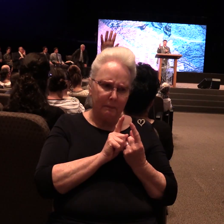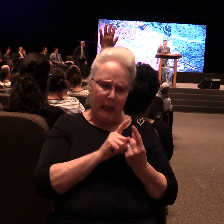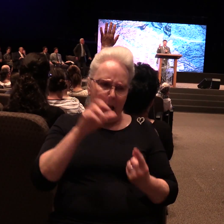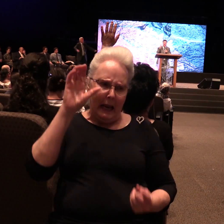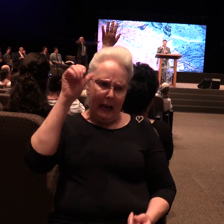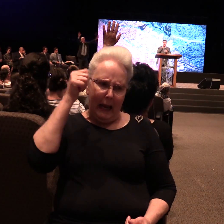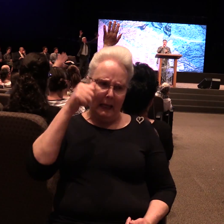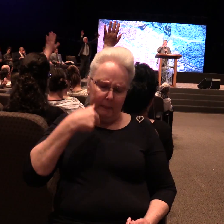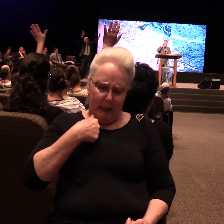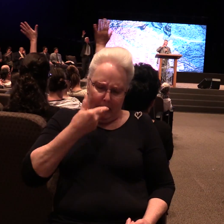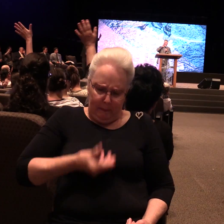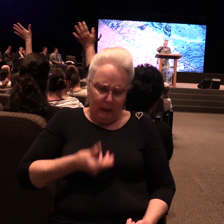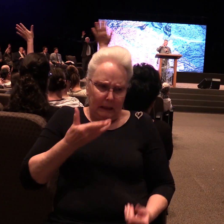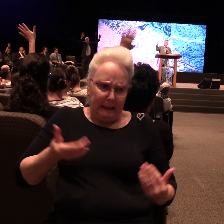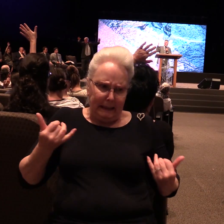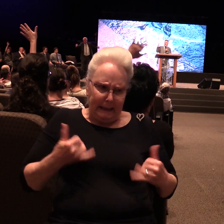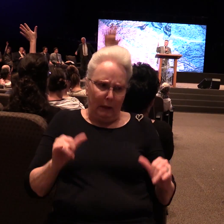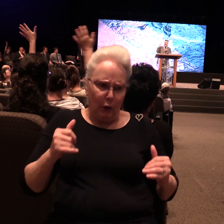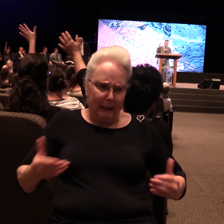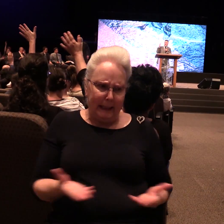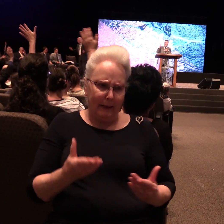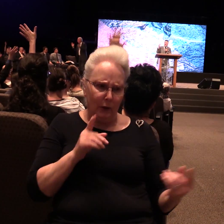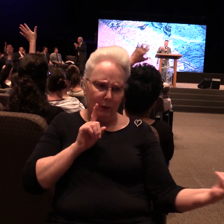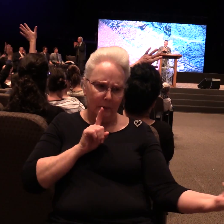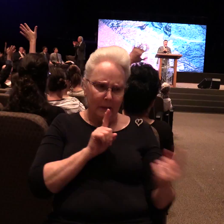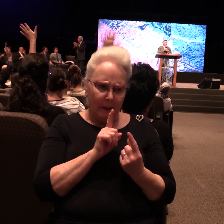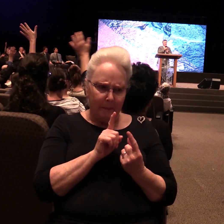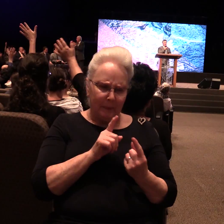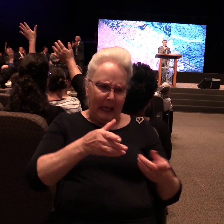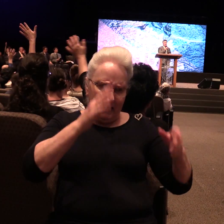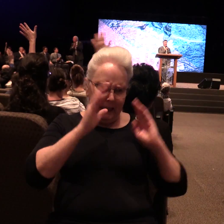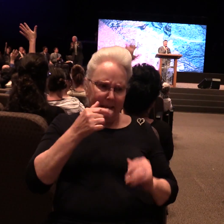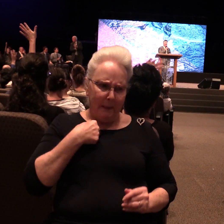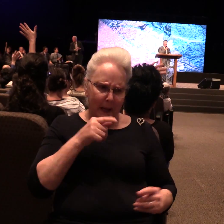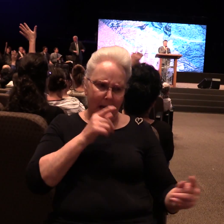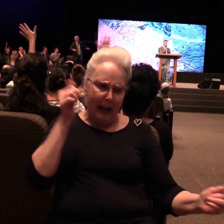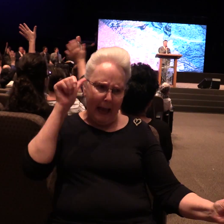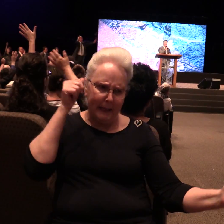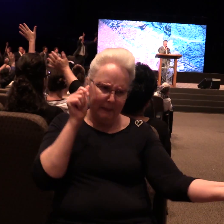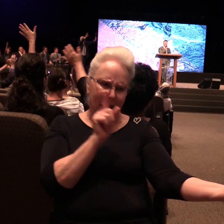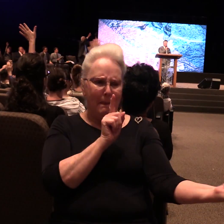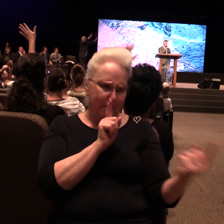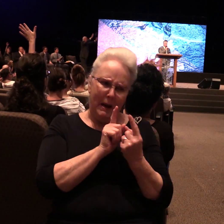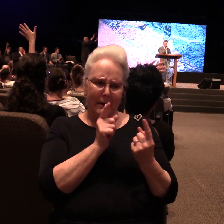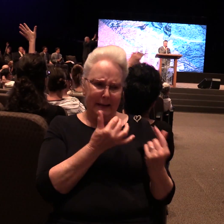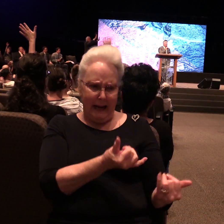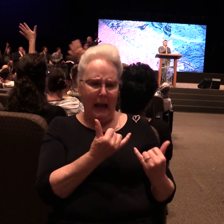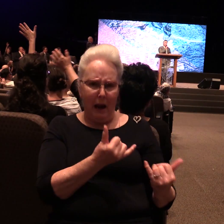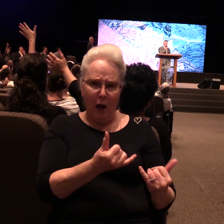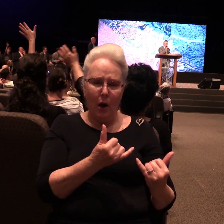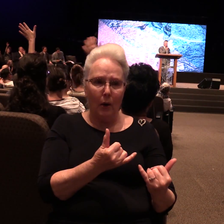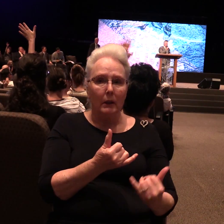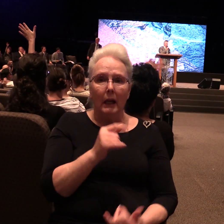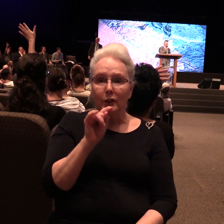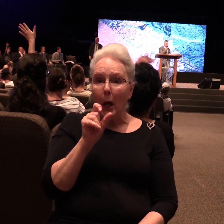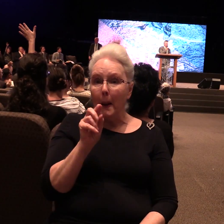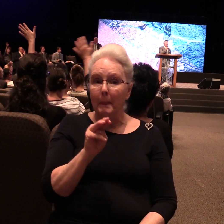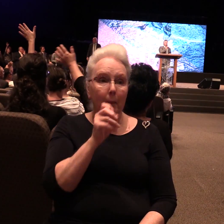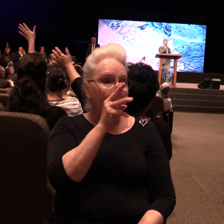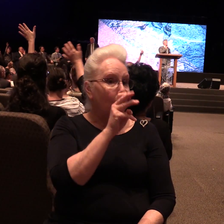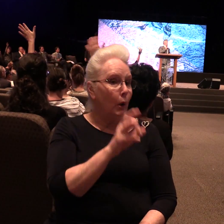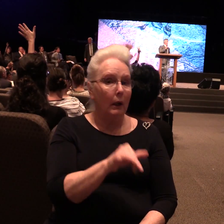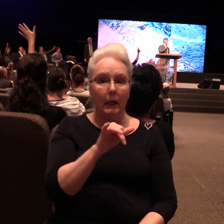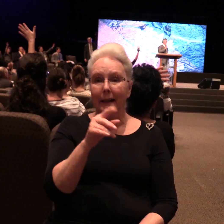I'm still here. Adam, hear my voice. Hear me right now. Tom, Mary, Teresa, Billy, and